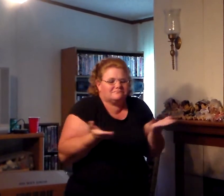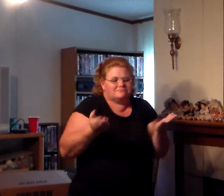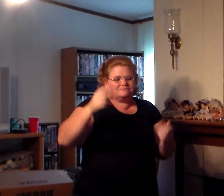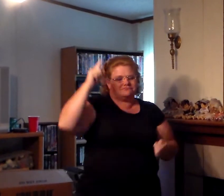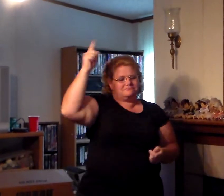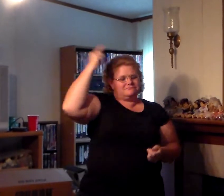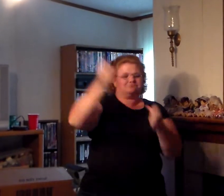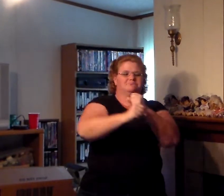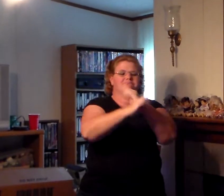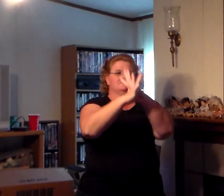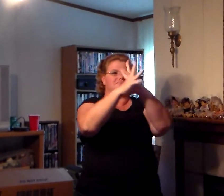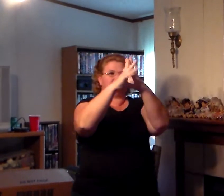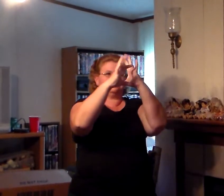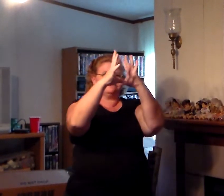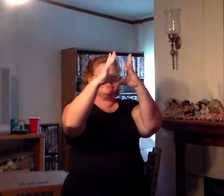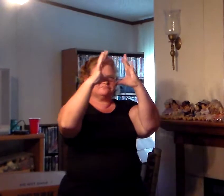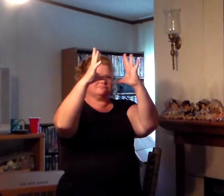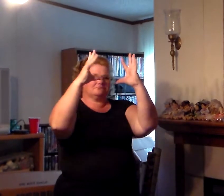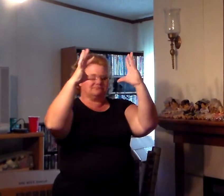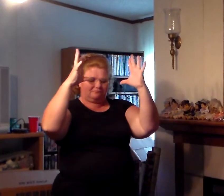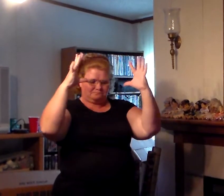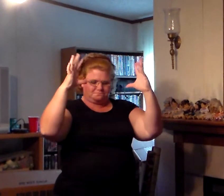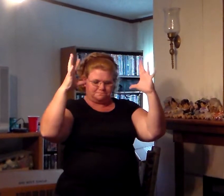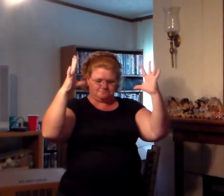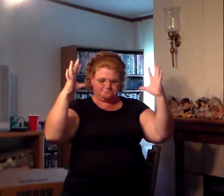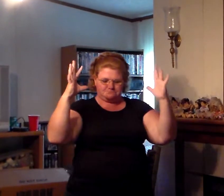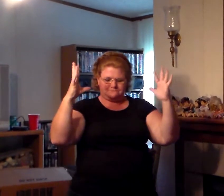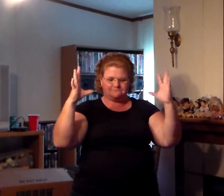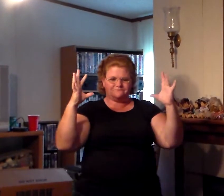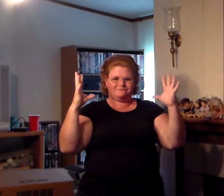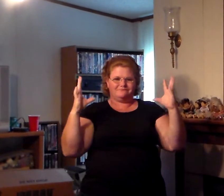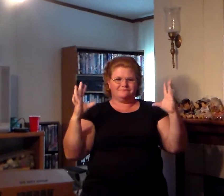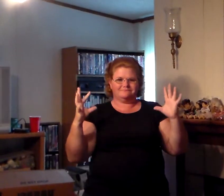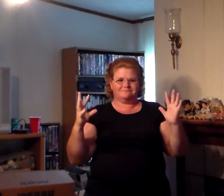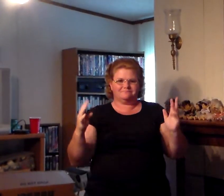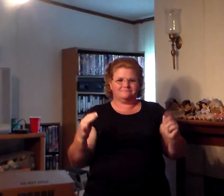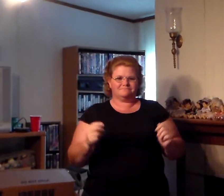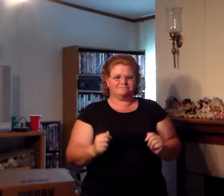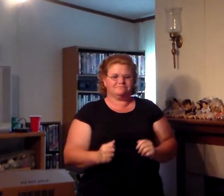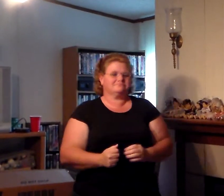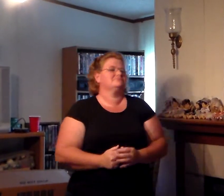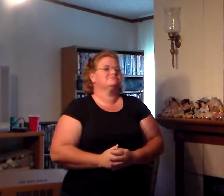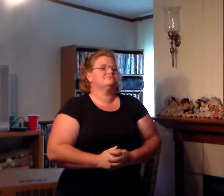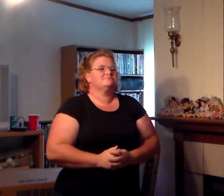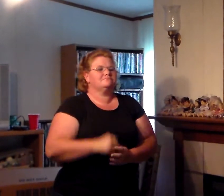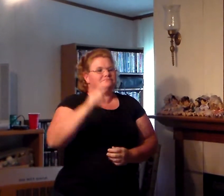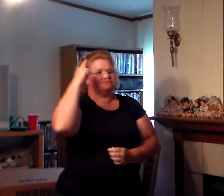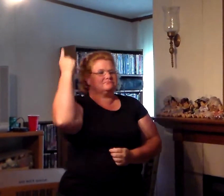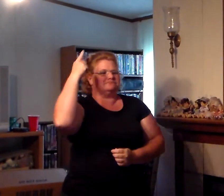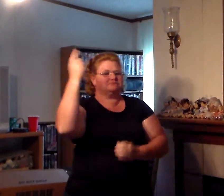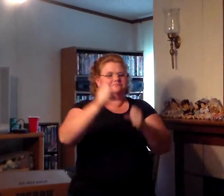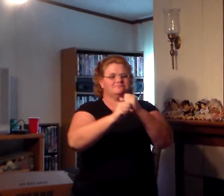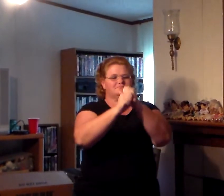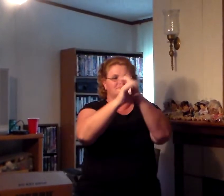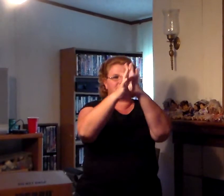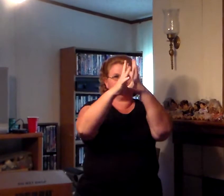I can only imagine Yeah I can only imagine